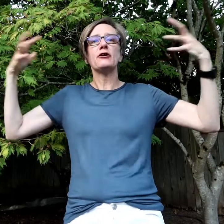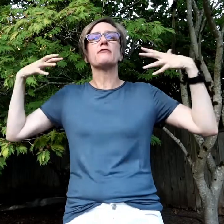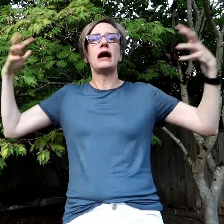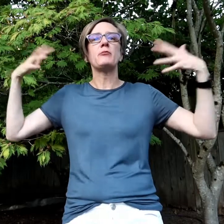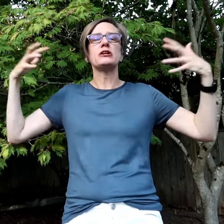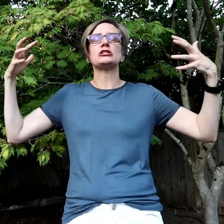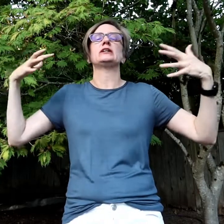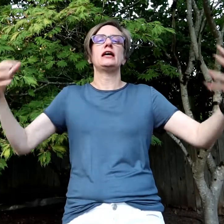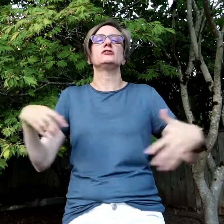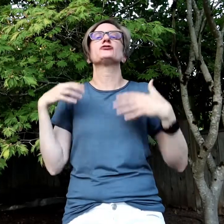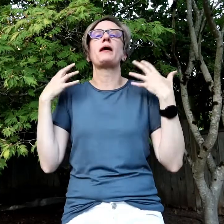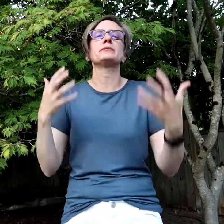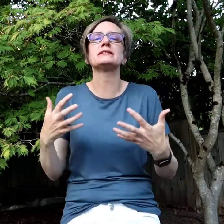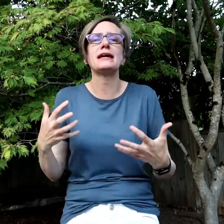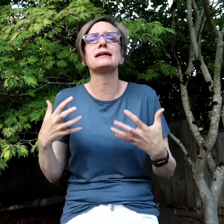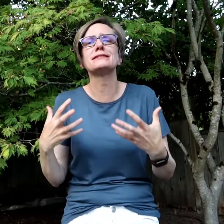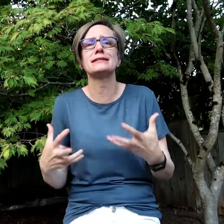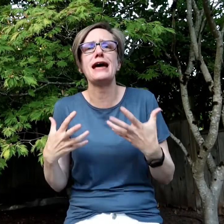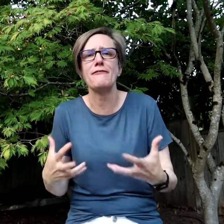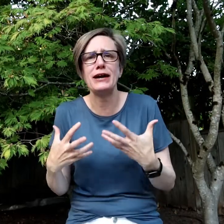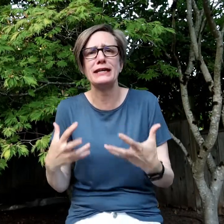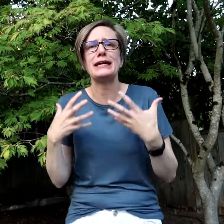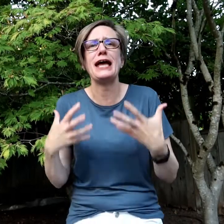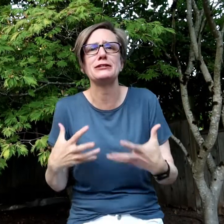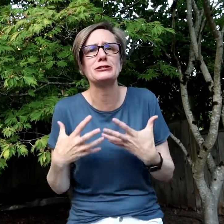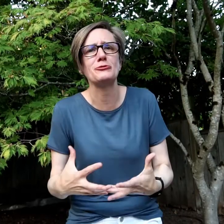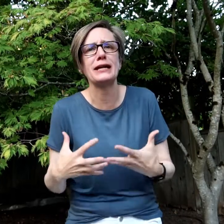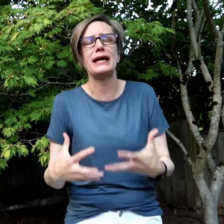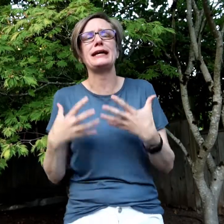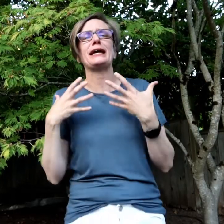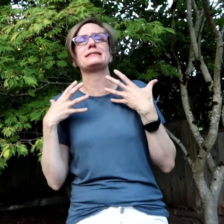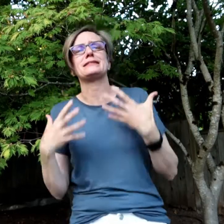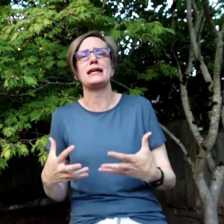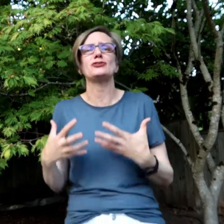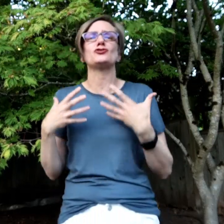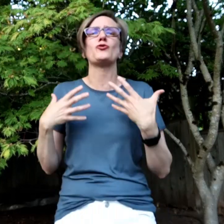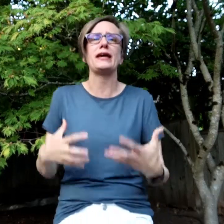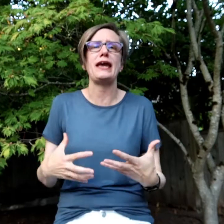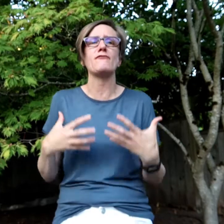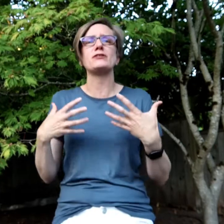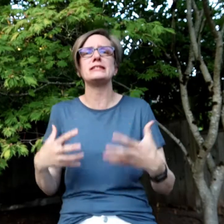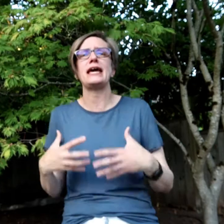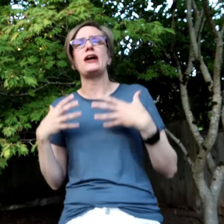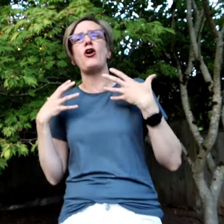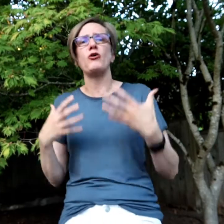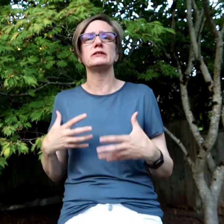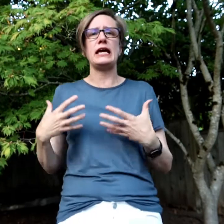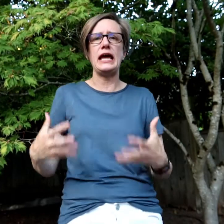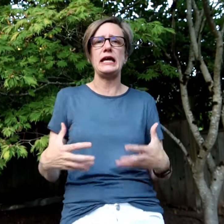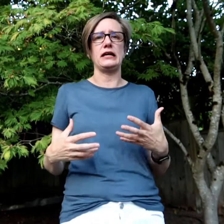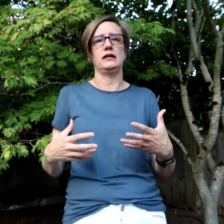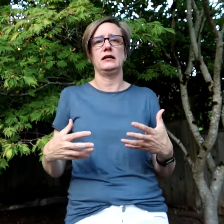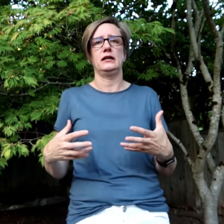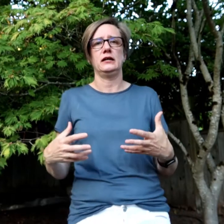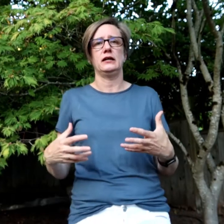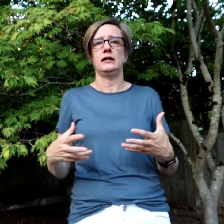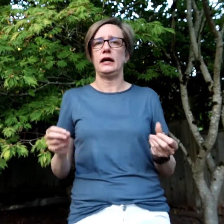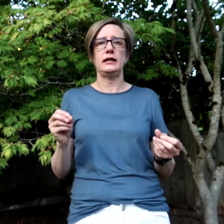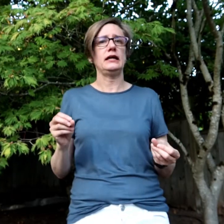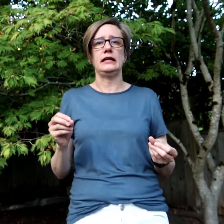vibration. And you're probably saying, Steph, I can't do it. I can't stay in joy every day, all day. I get it.